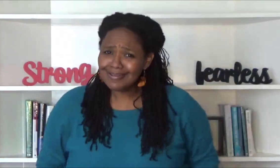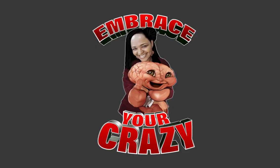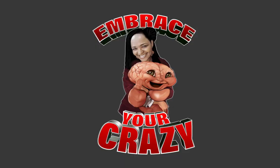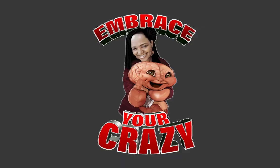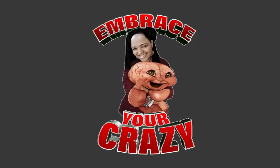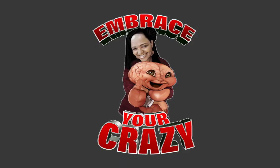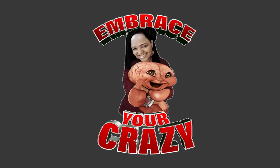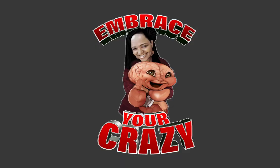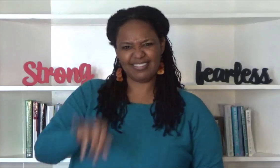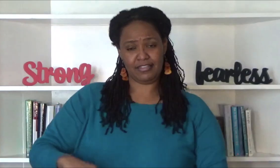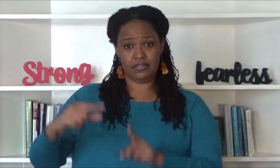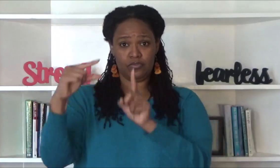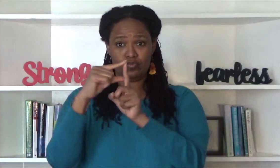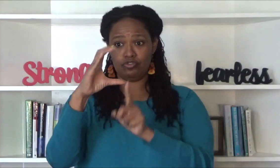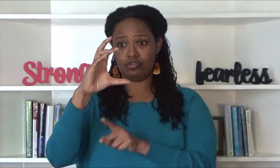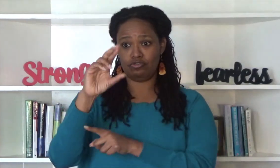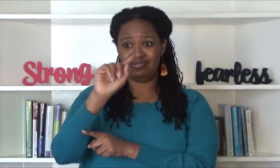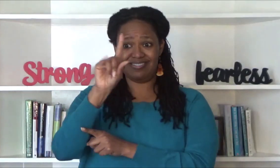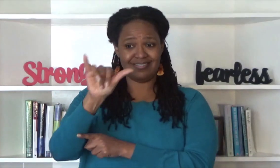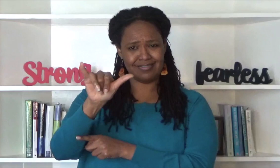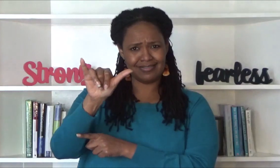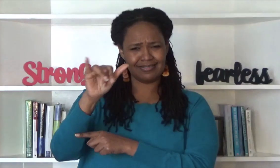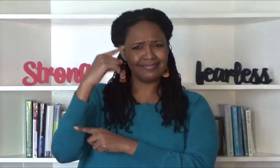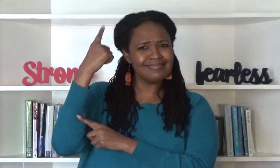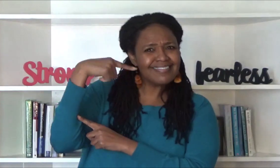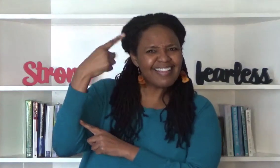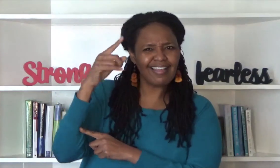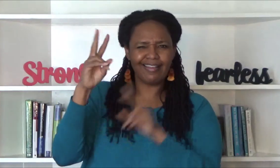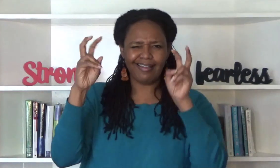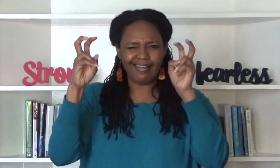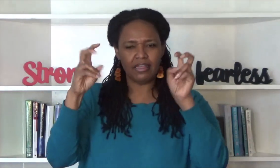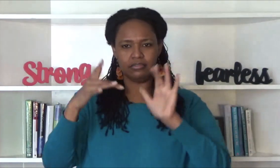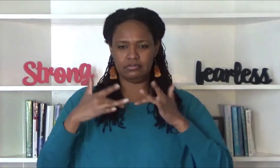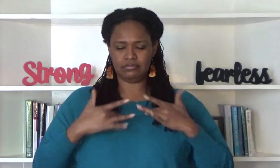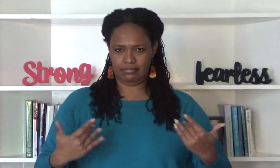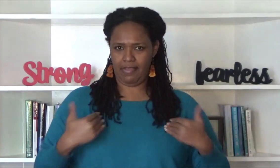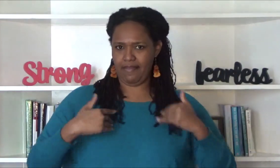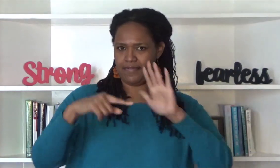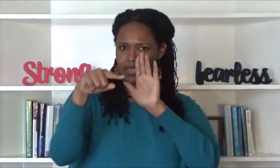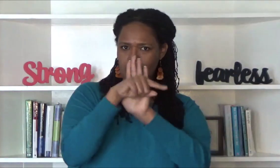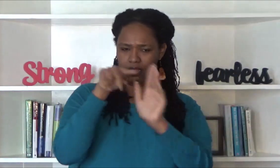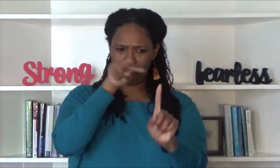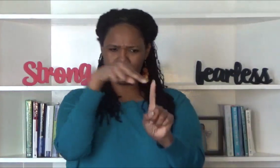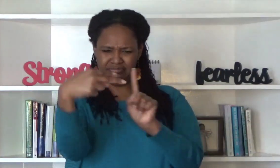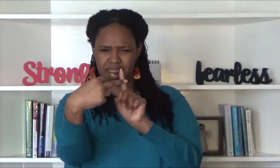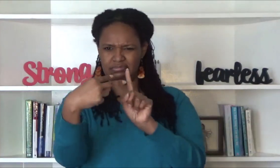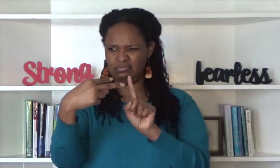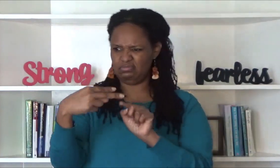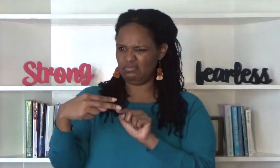crazy word crazy typically has a negative connotation to it